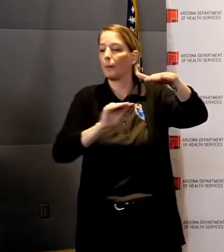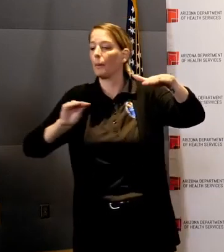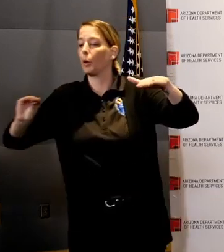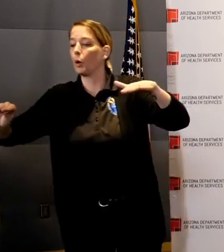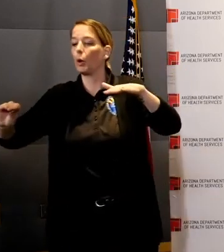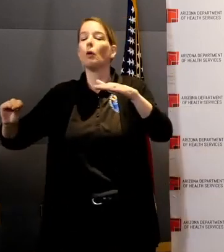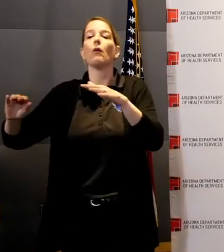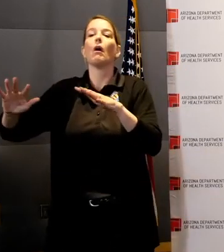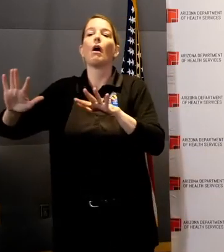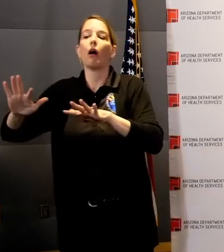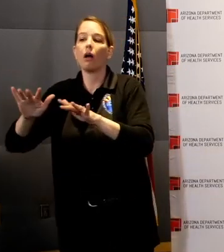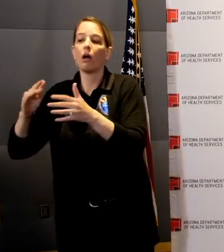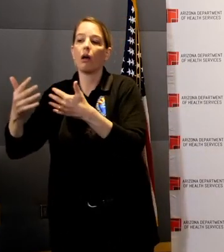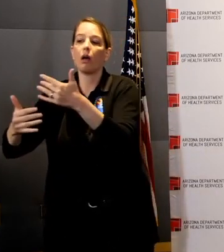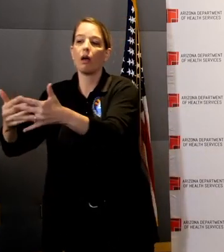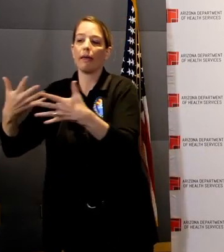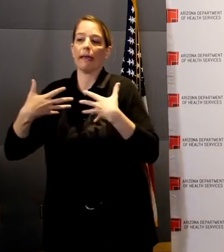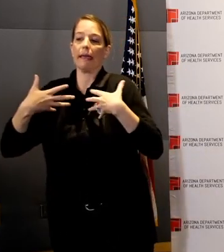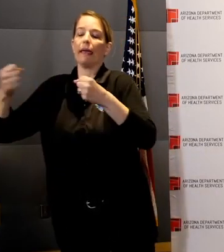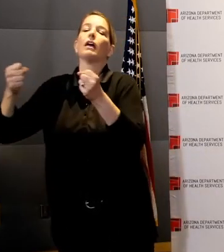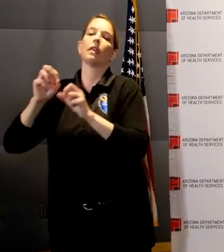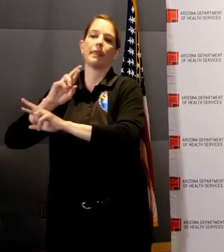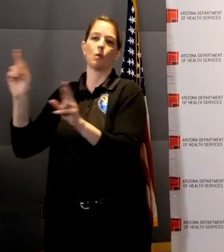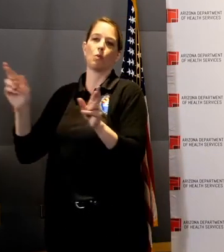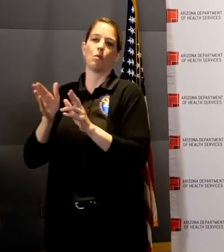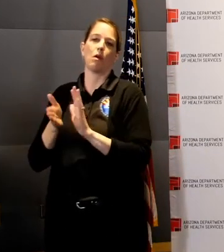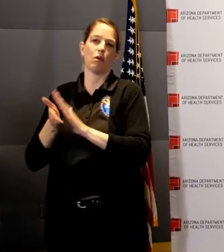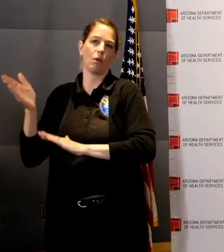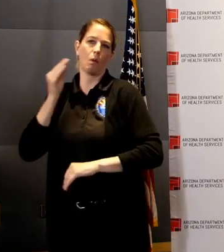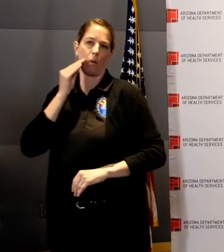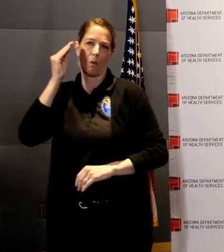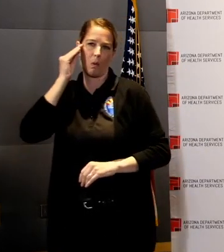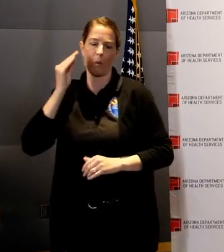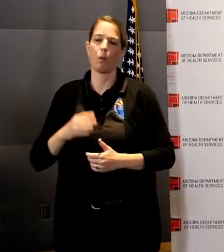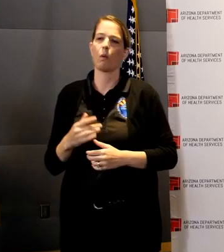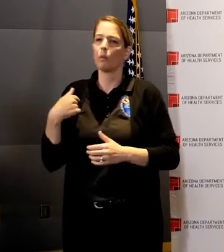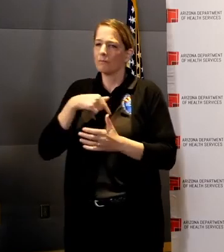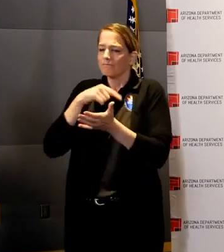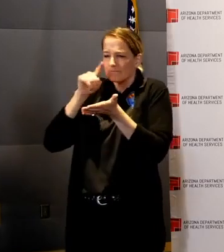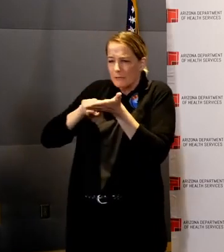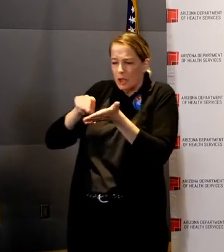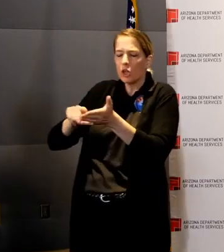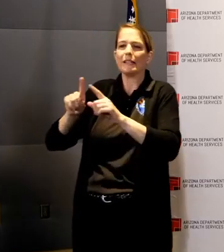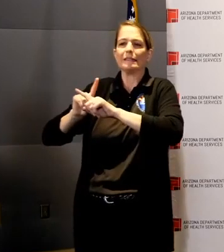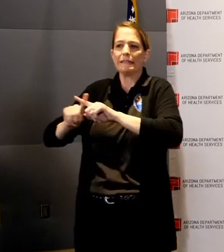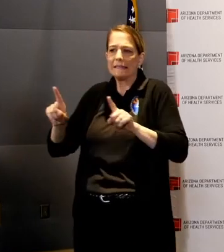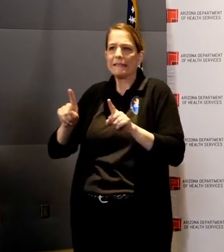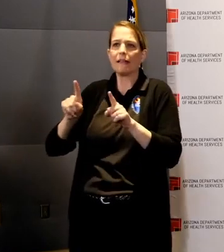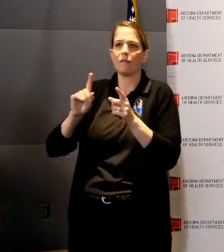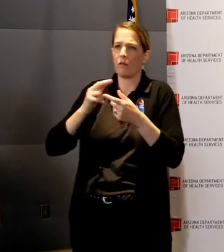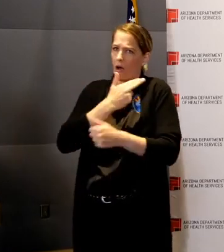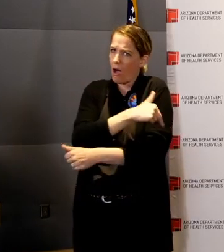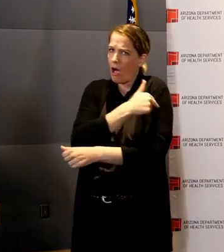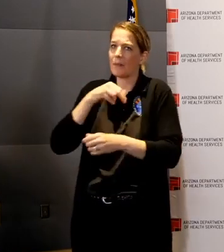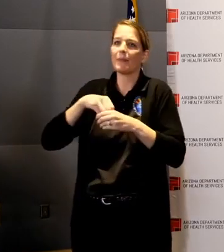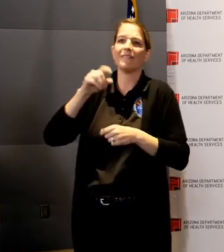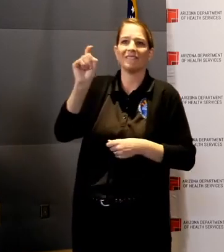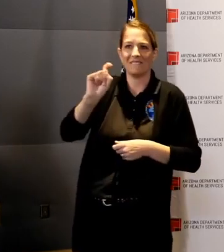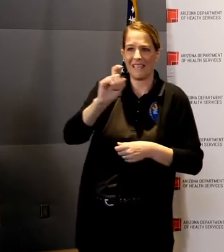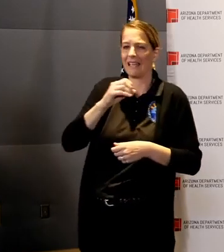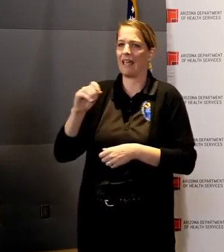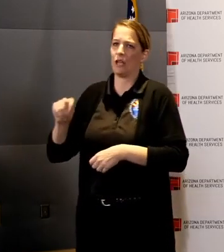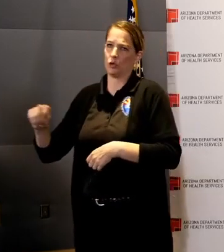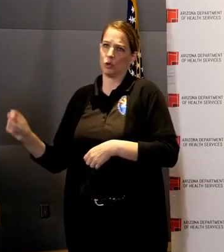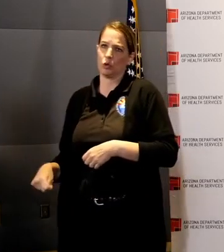including three field hospitals, two for Phoenix and one for Tucson. These efforts are just a fraction of the